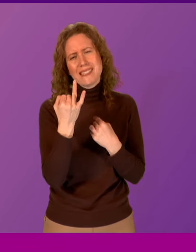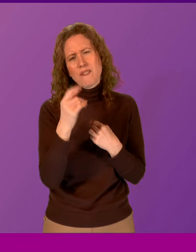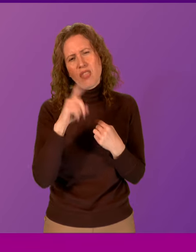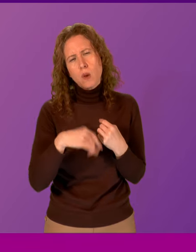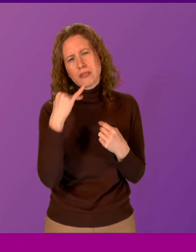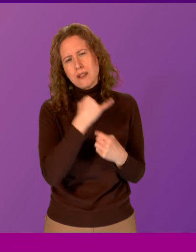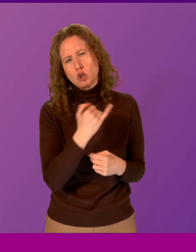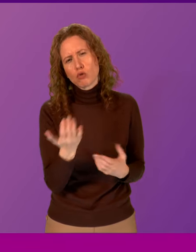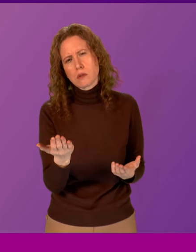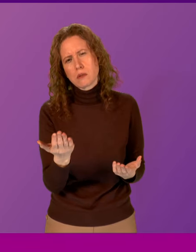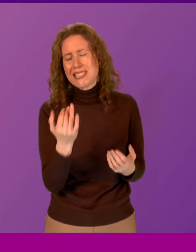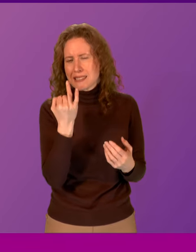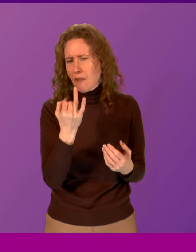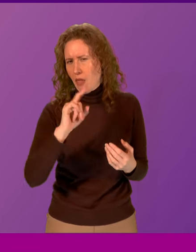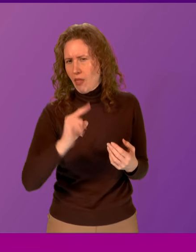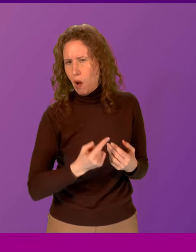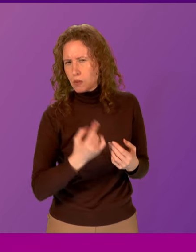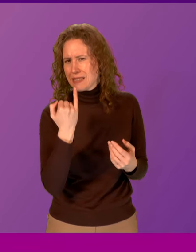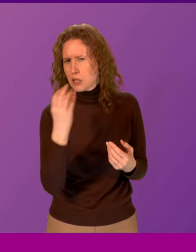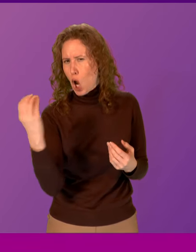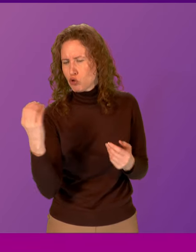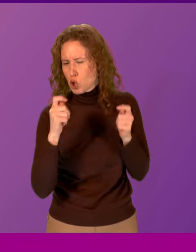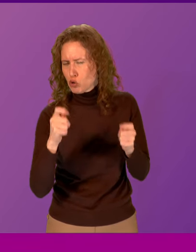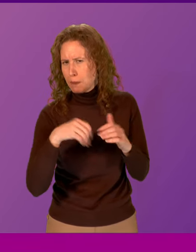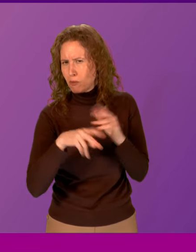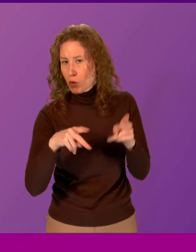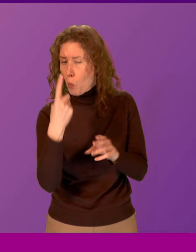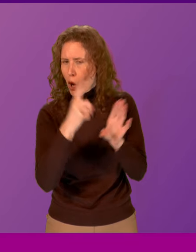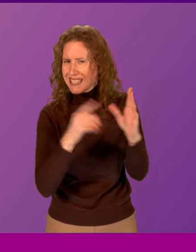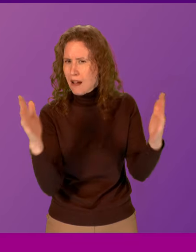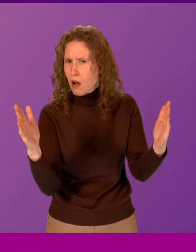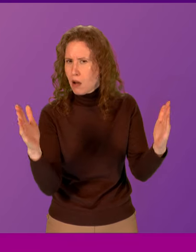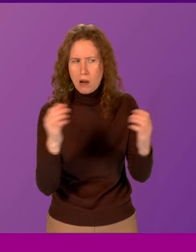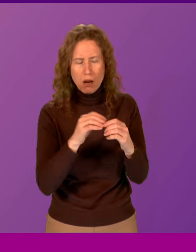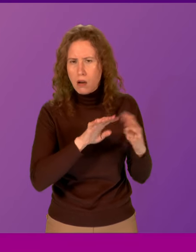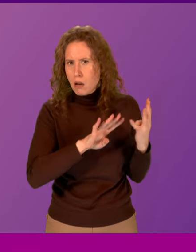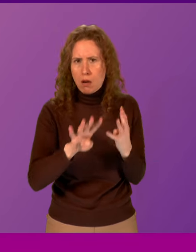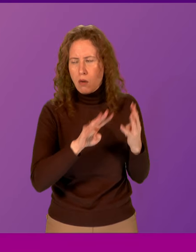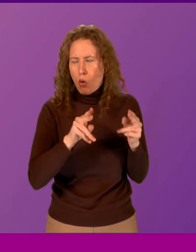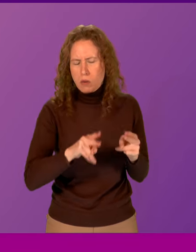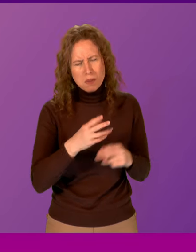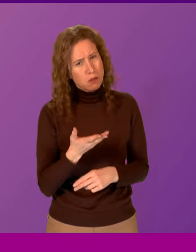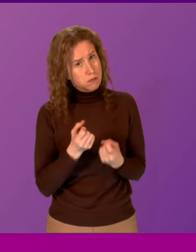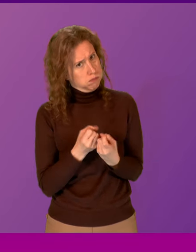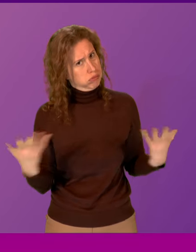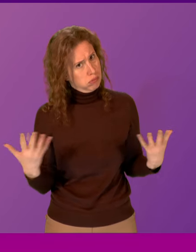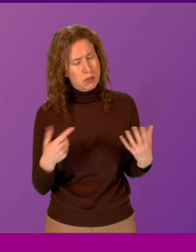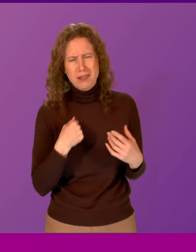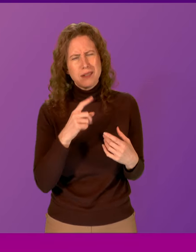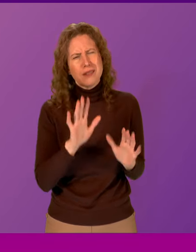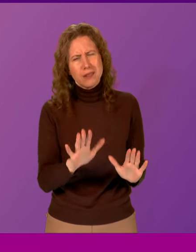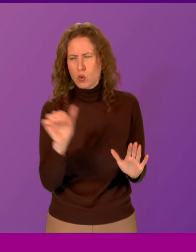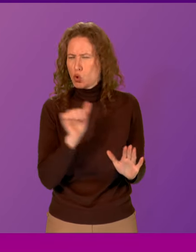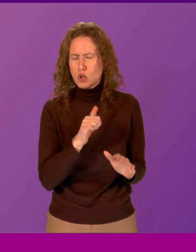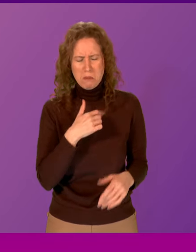treatments in hospitals related to dog attacks in one single year. I don't think the First Minister will be playing that down, because that will be of extreme